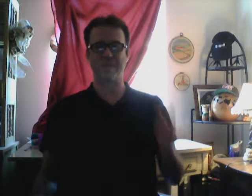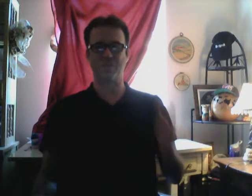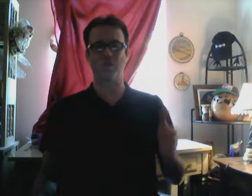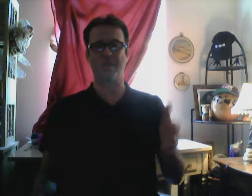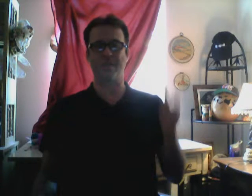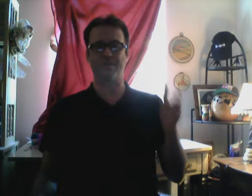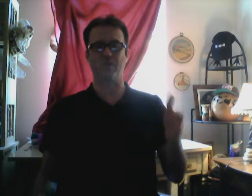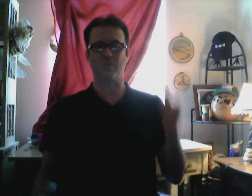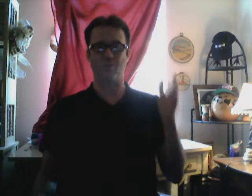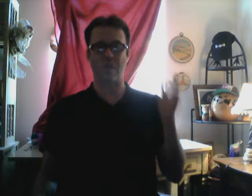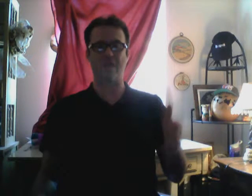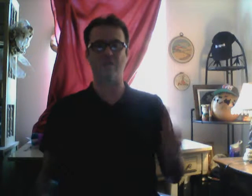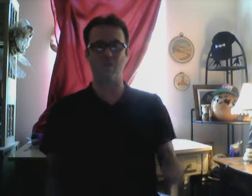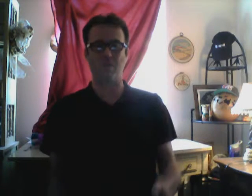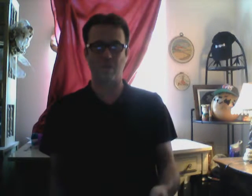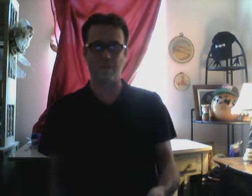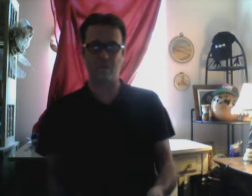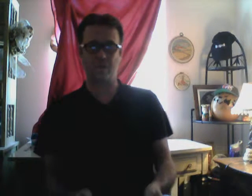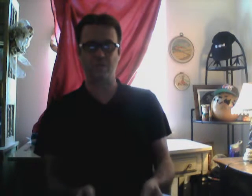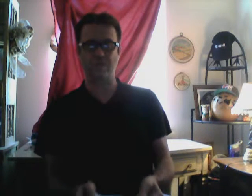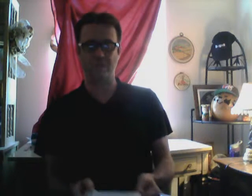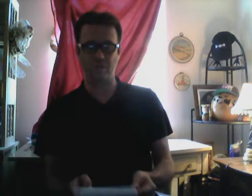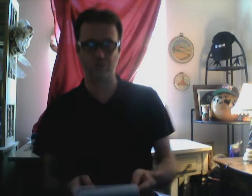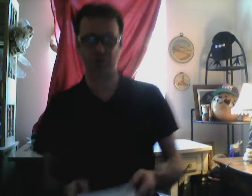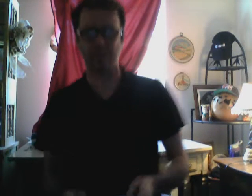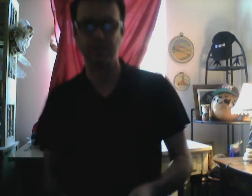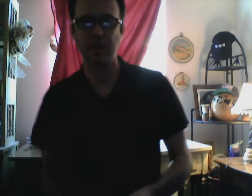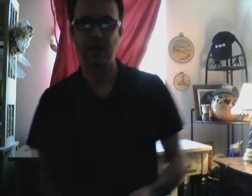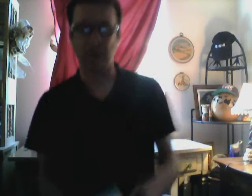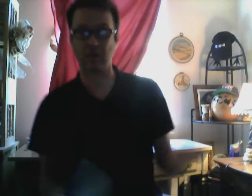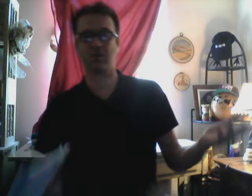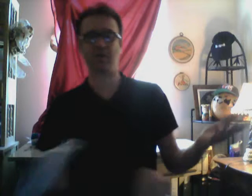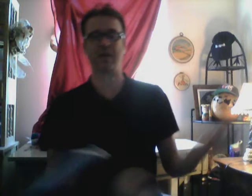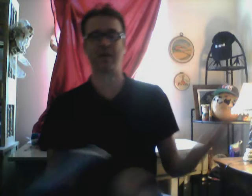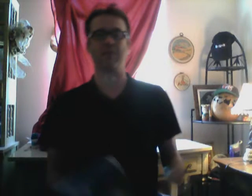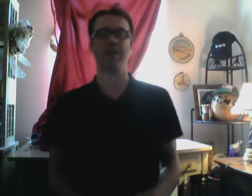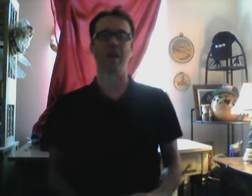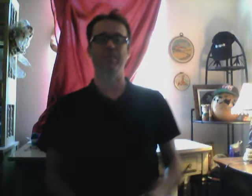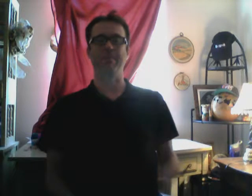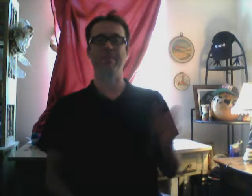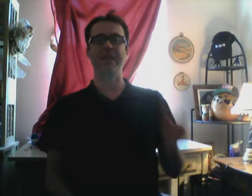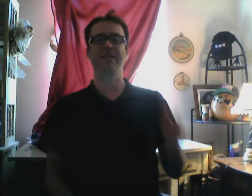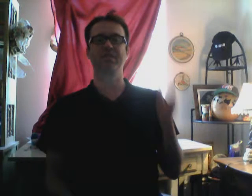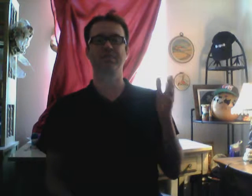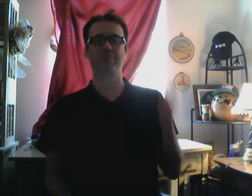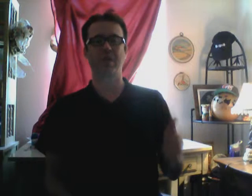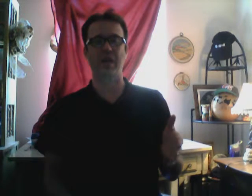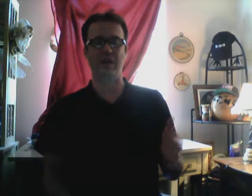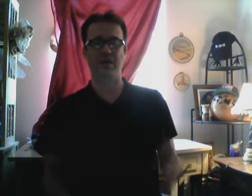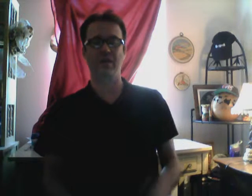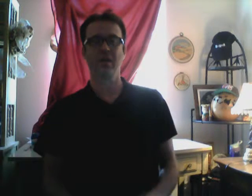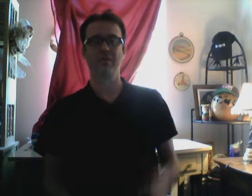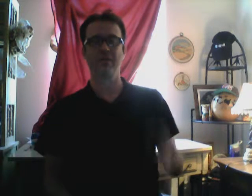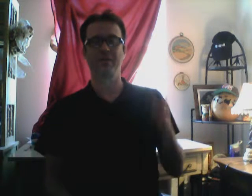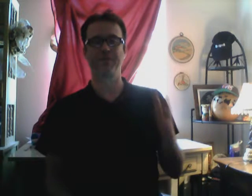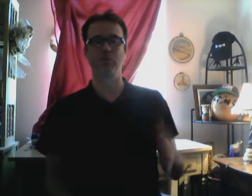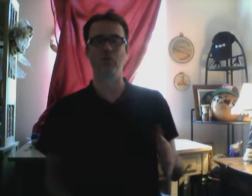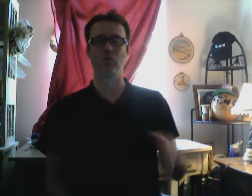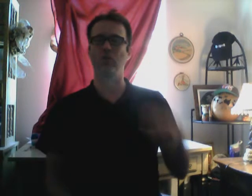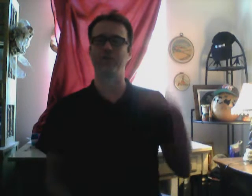train. For the. Global. Anarchy revolution. I literally am. I am the main supplier. For the fuel. For